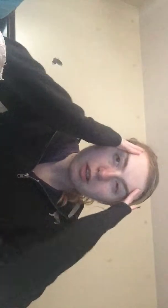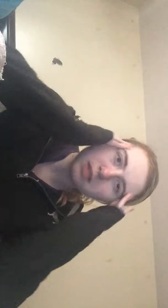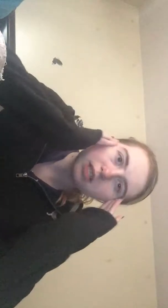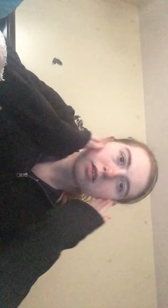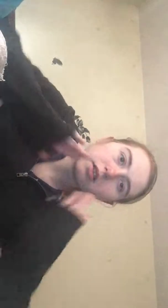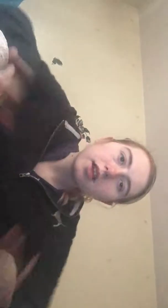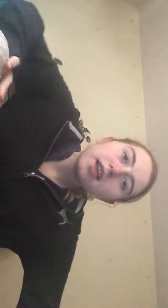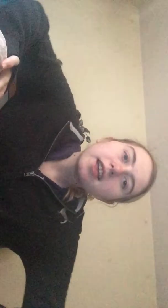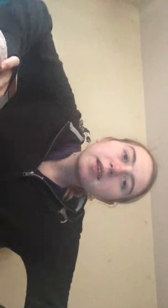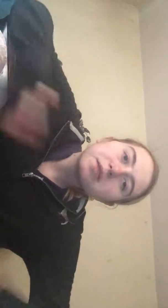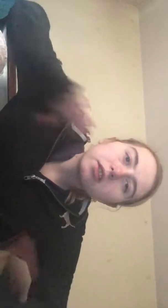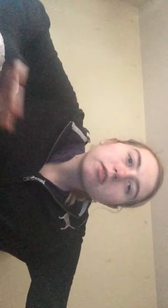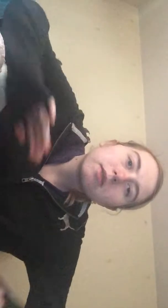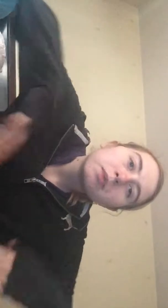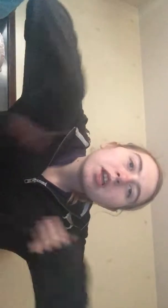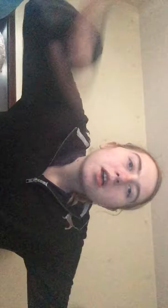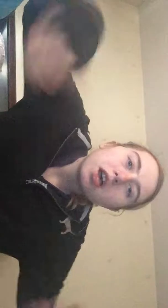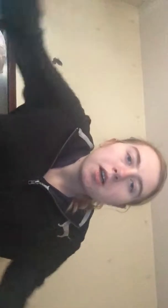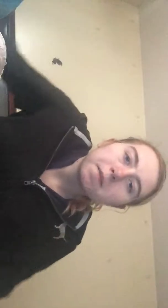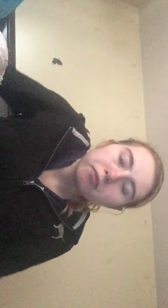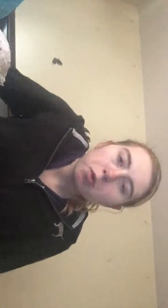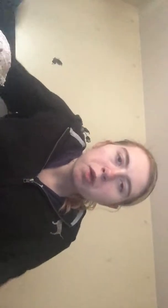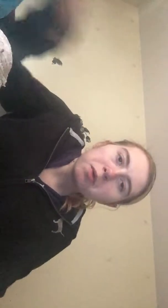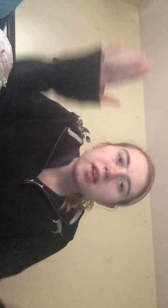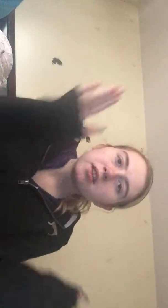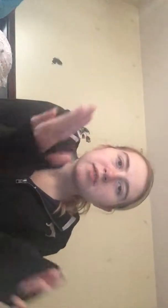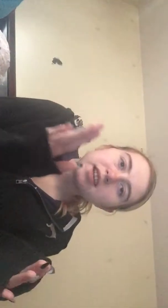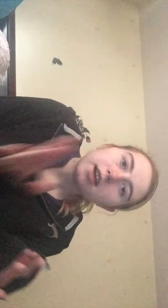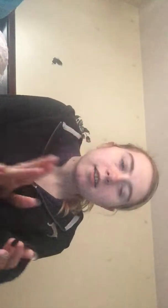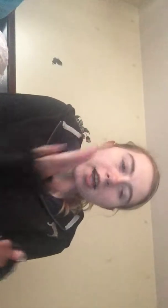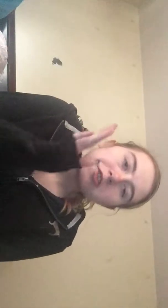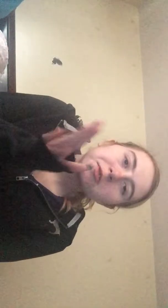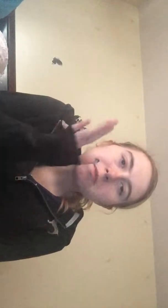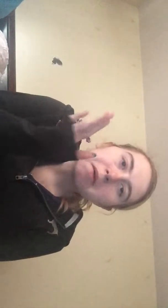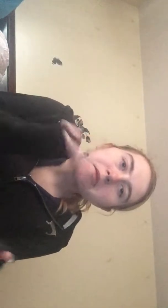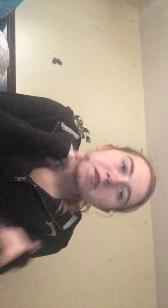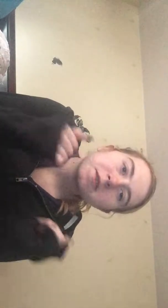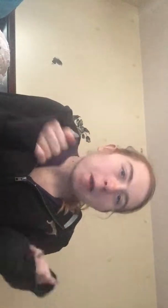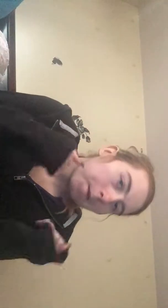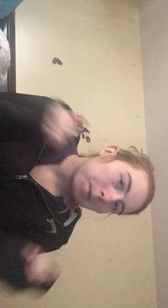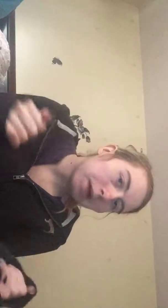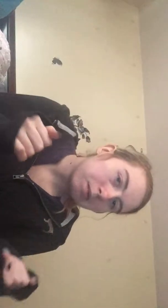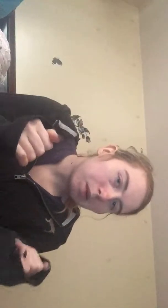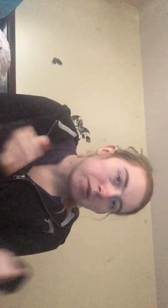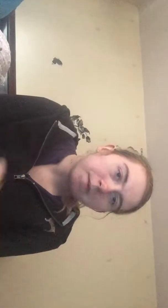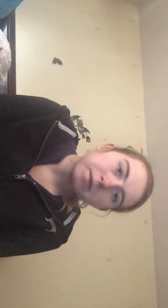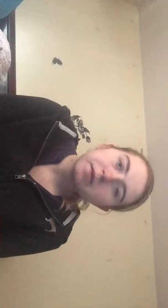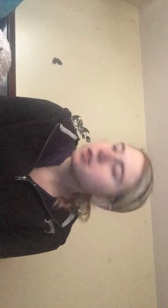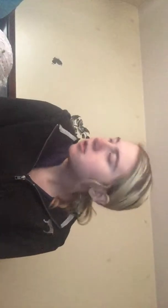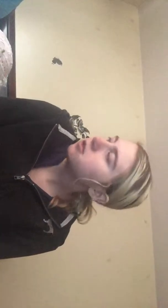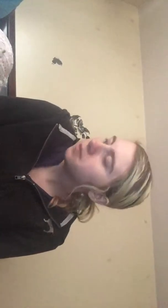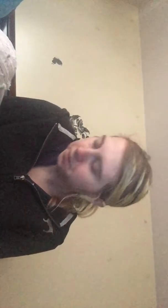cleanse Kim's glow um we waited outside I just remembered this bad memory um